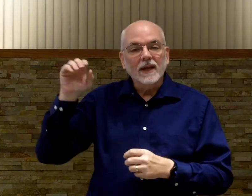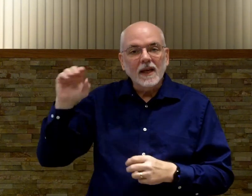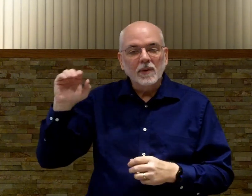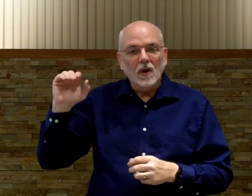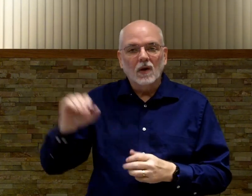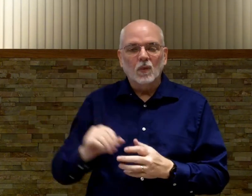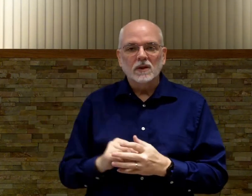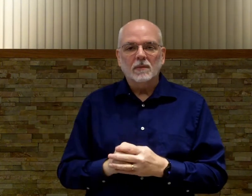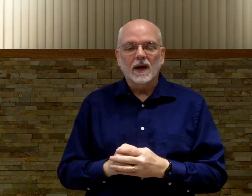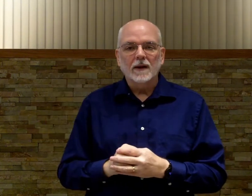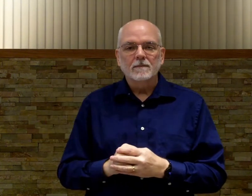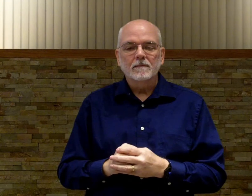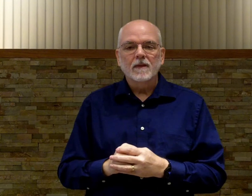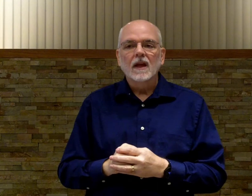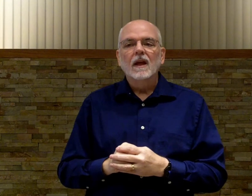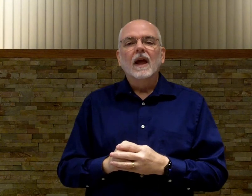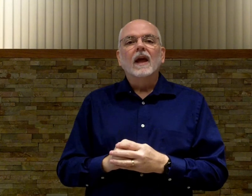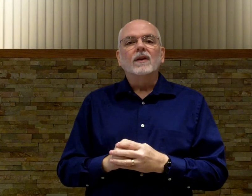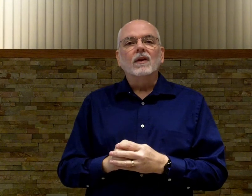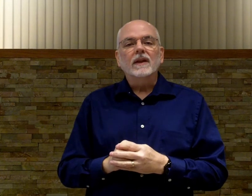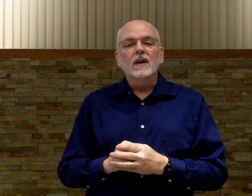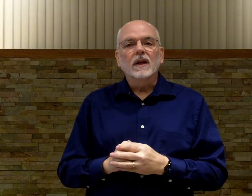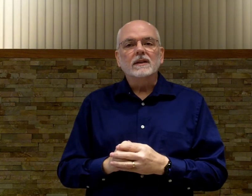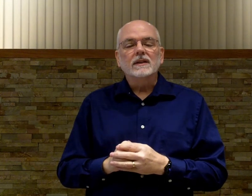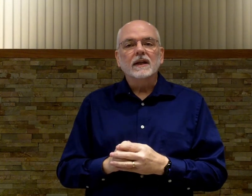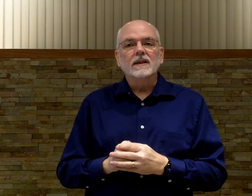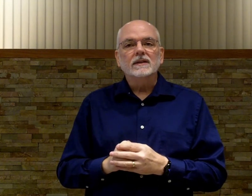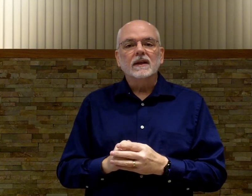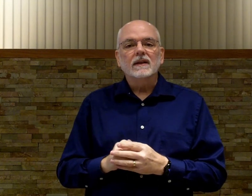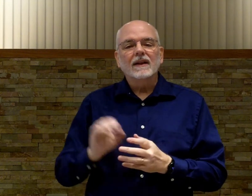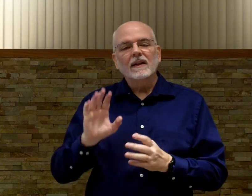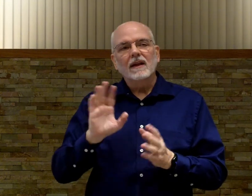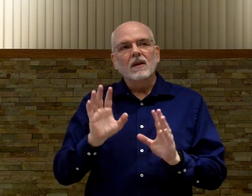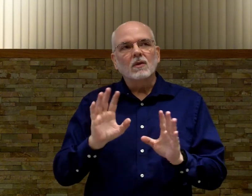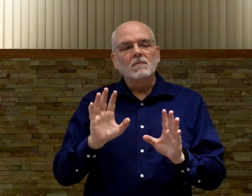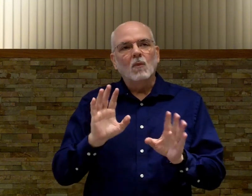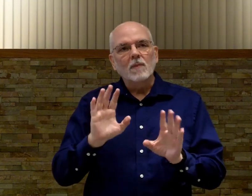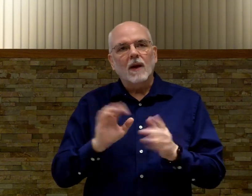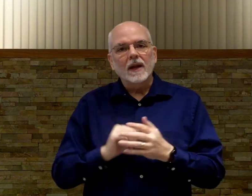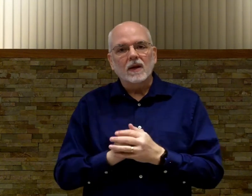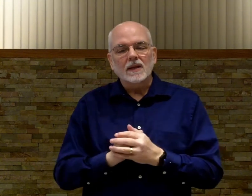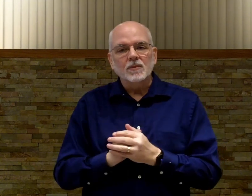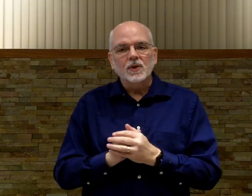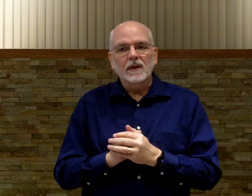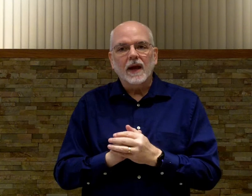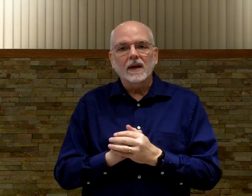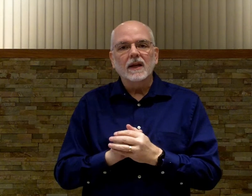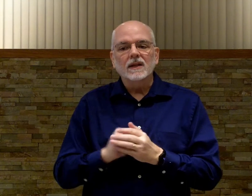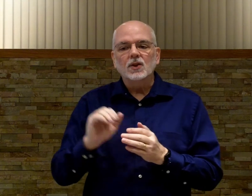keep it all in one spot. Another thing that is in the one minor exception to that is